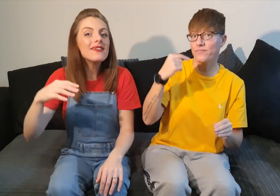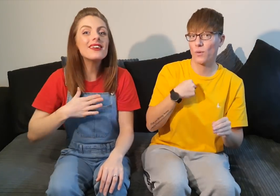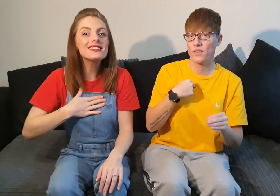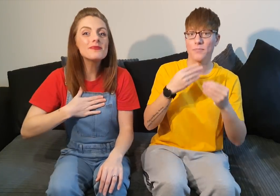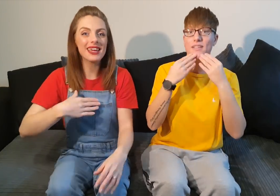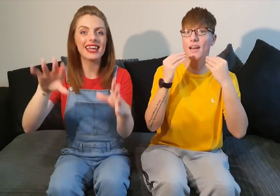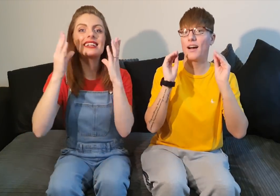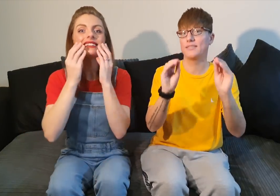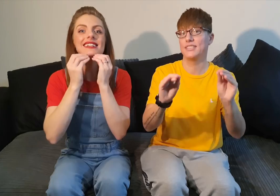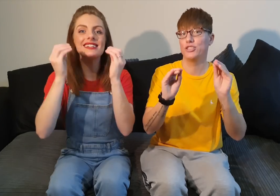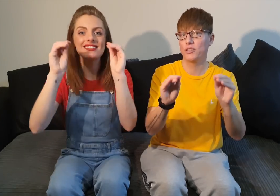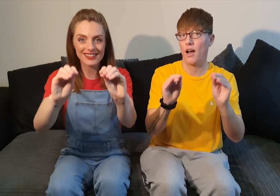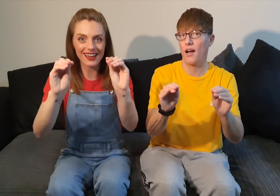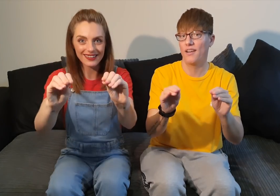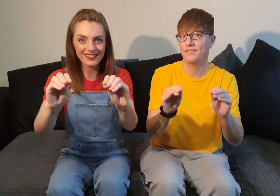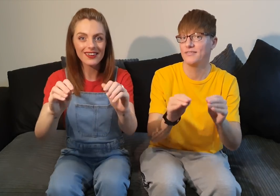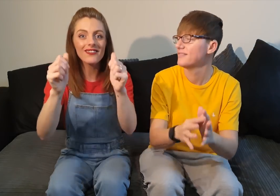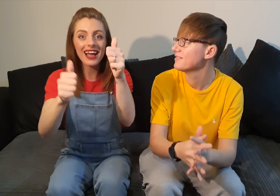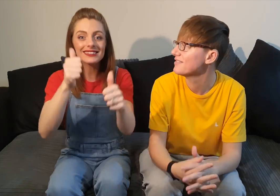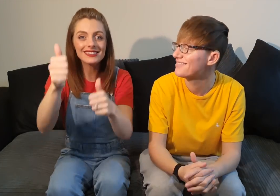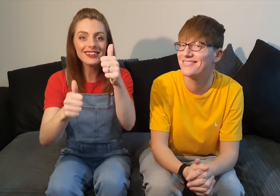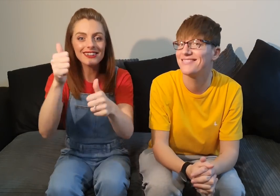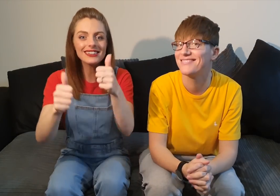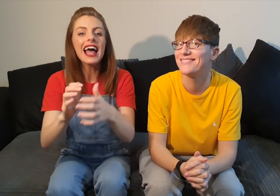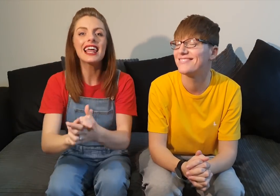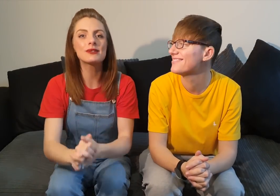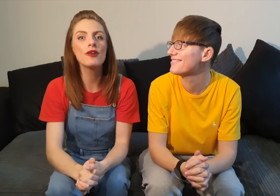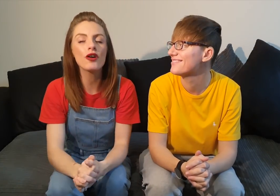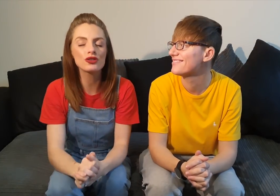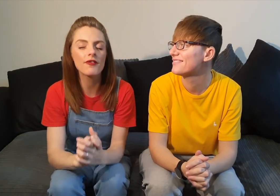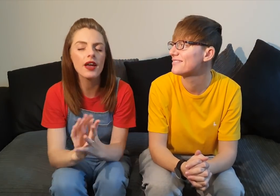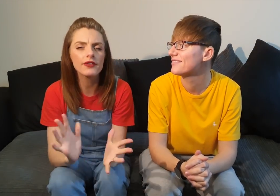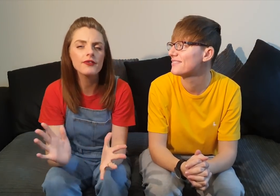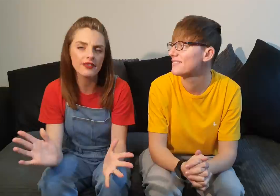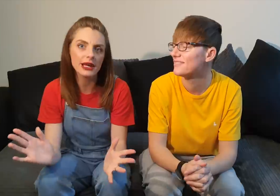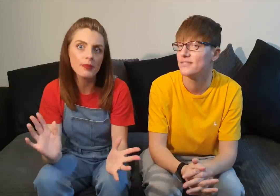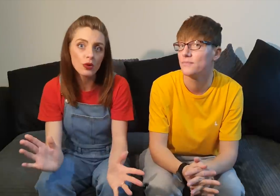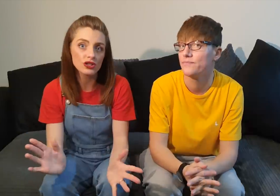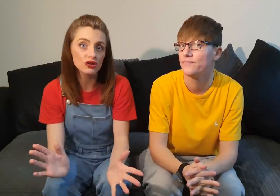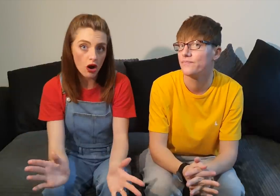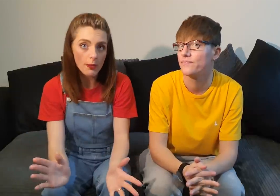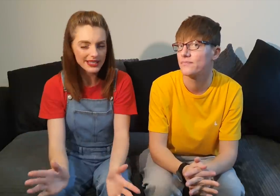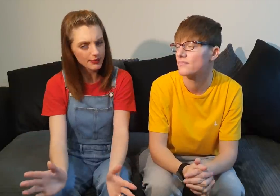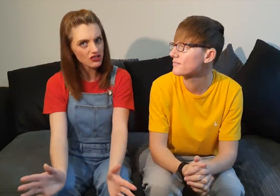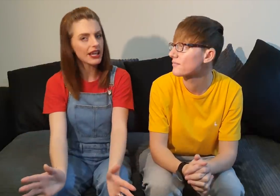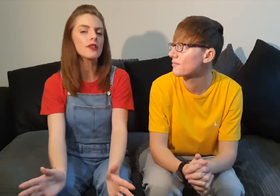want to be a teacher well done let's move on to a very very important job especially at the